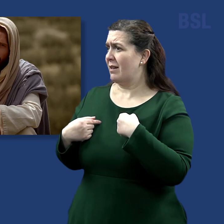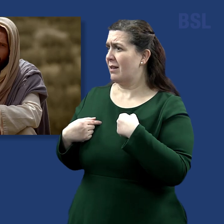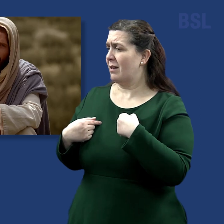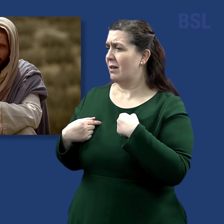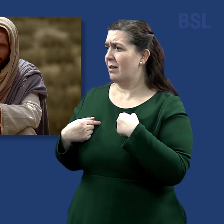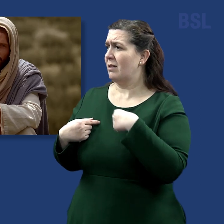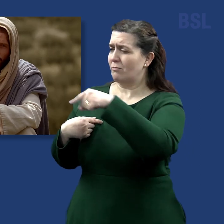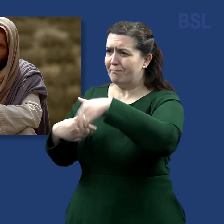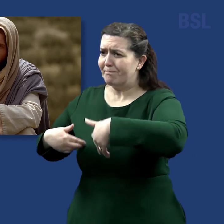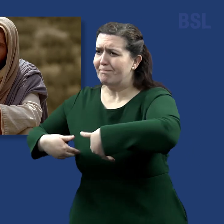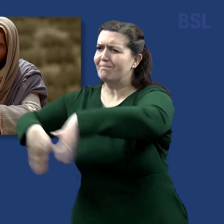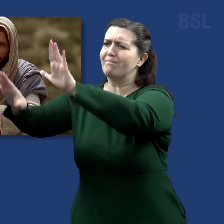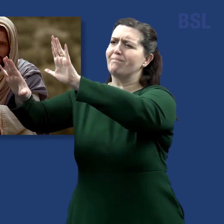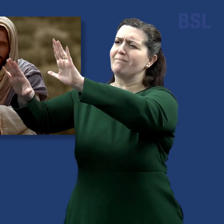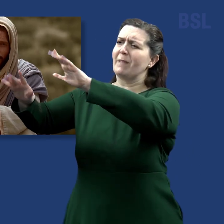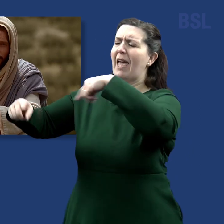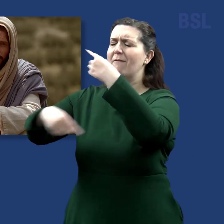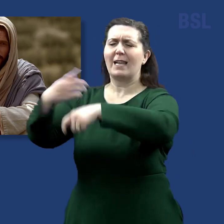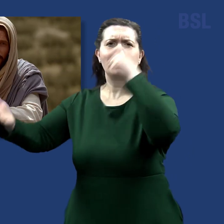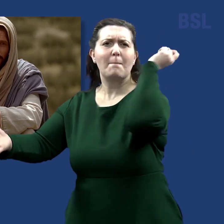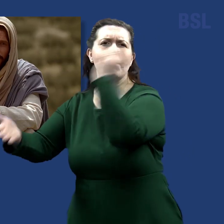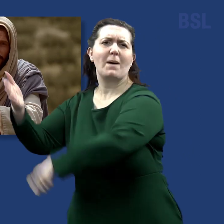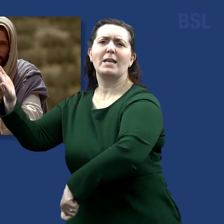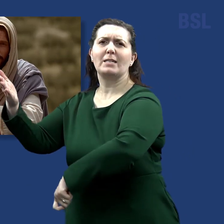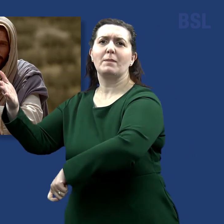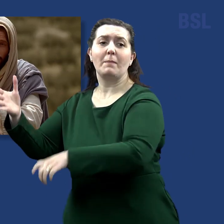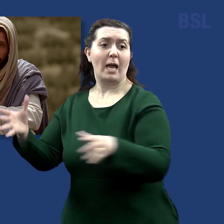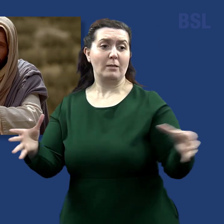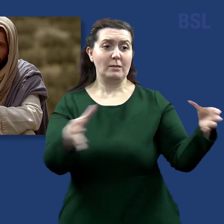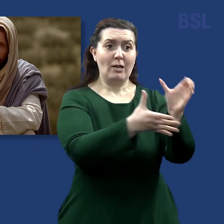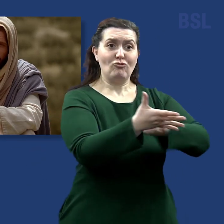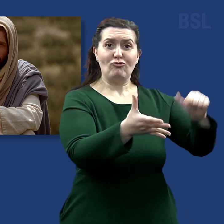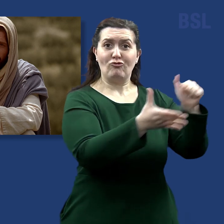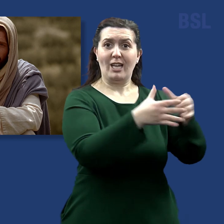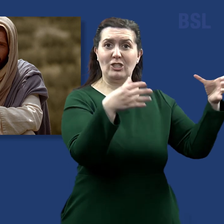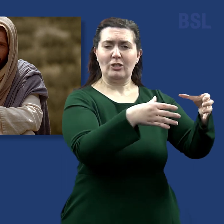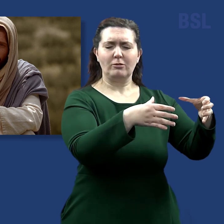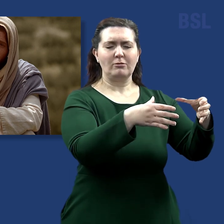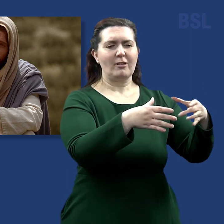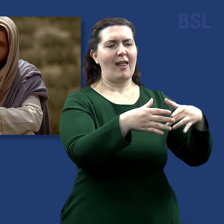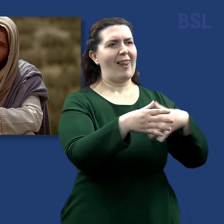And these shall go away into everlasting punishment, with the righteous into life eternal.